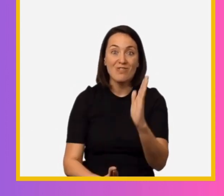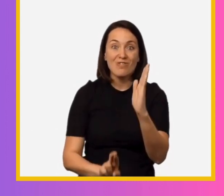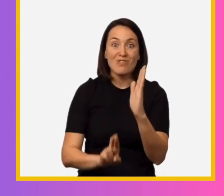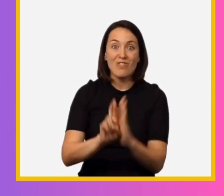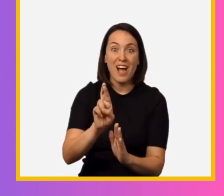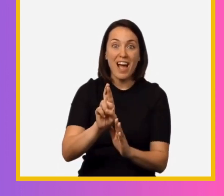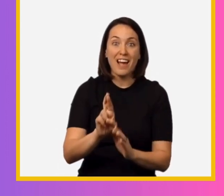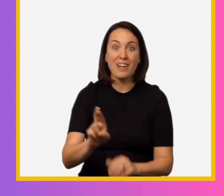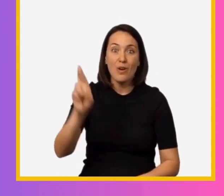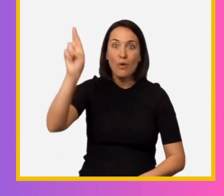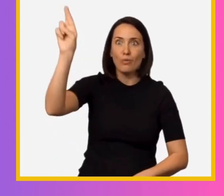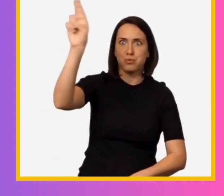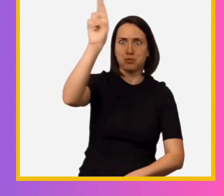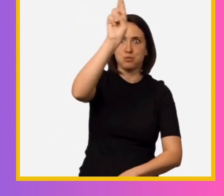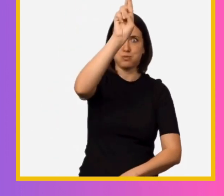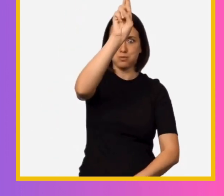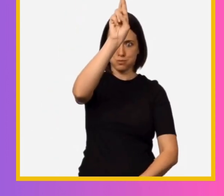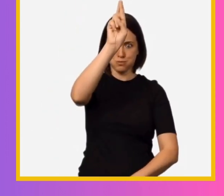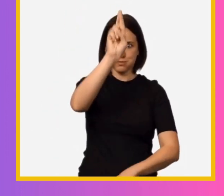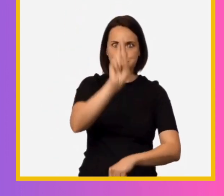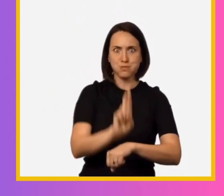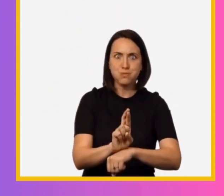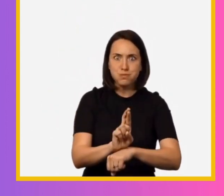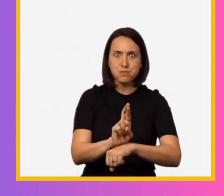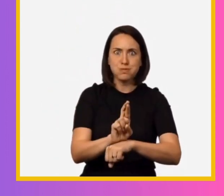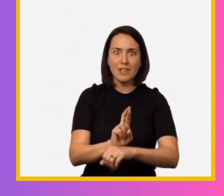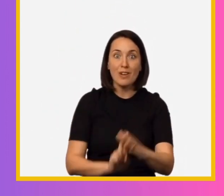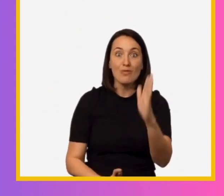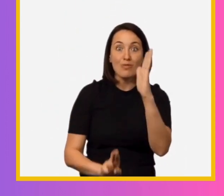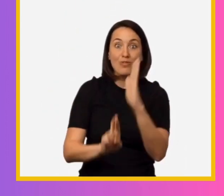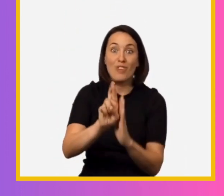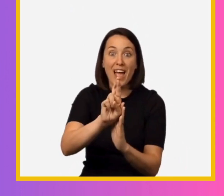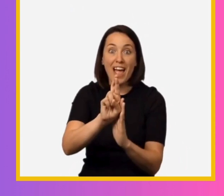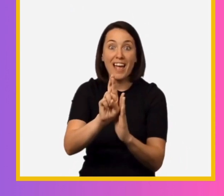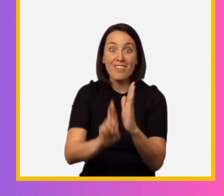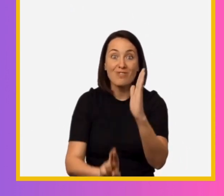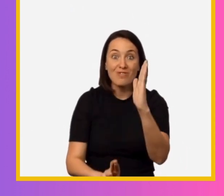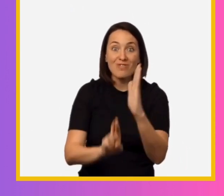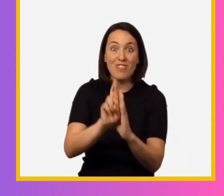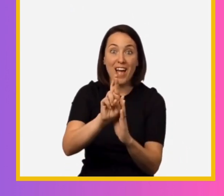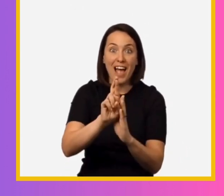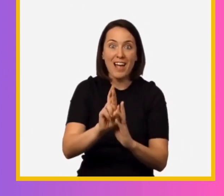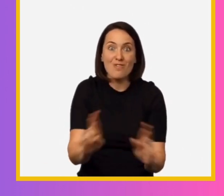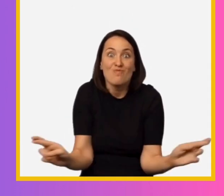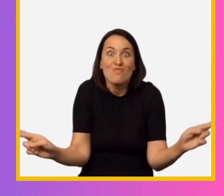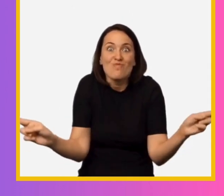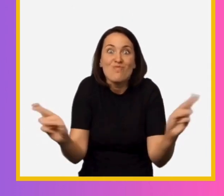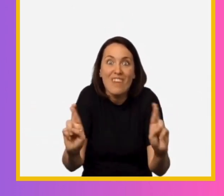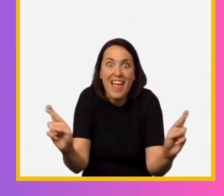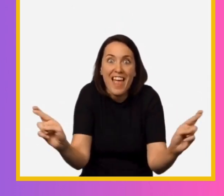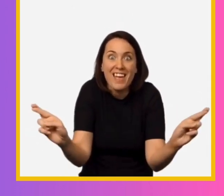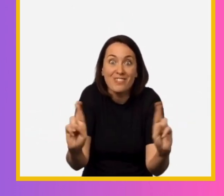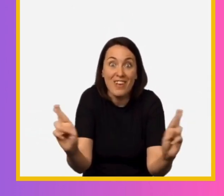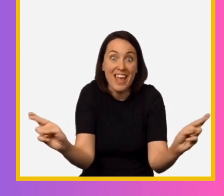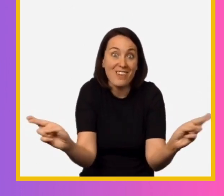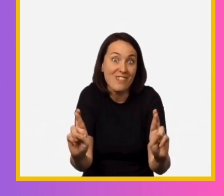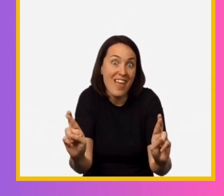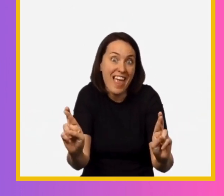rocket set down launch pad rocket rocket ready ready